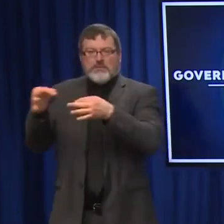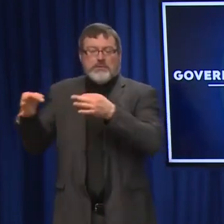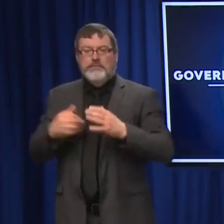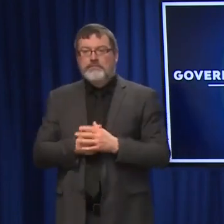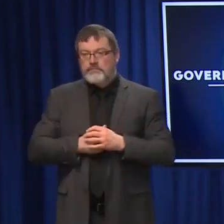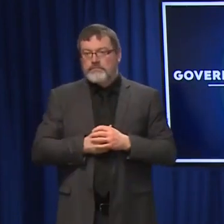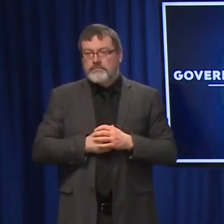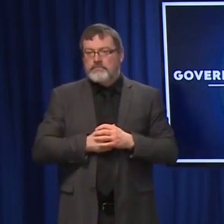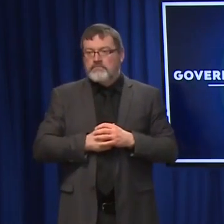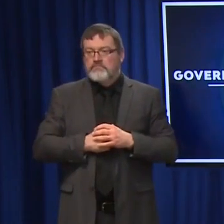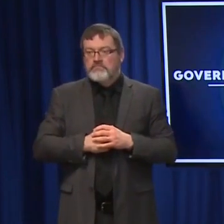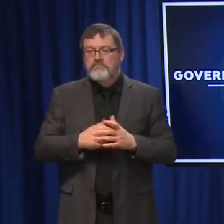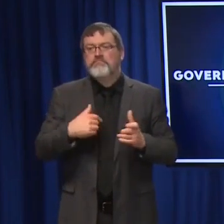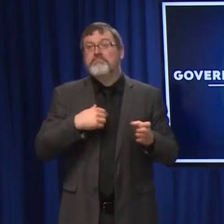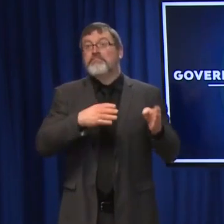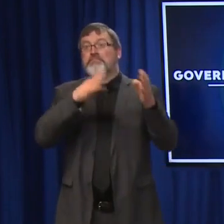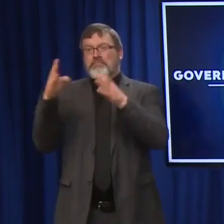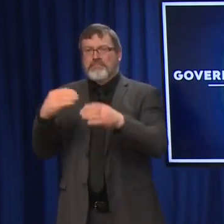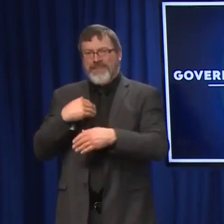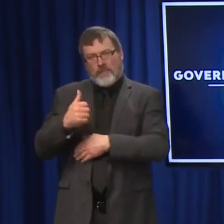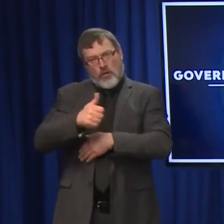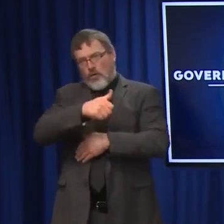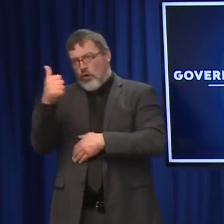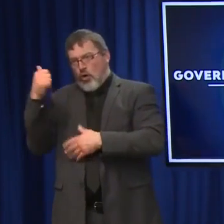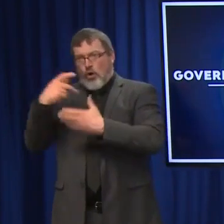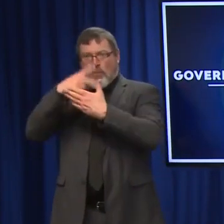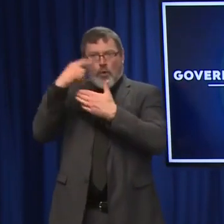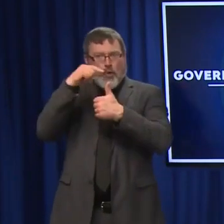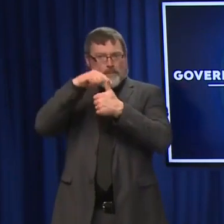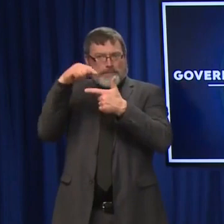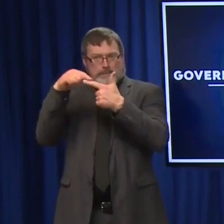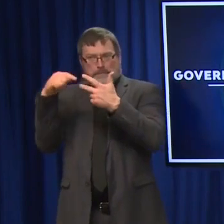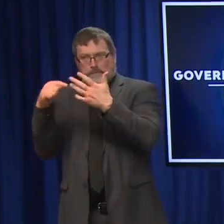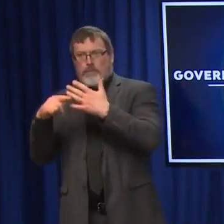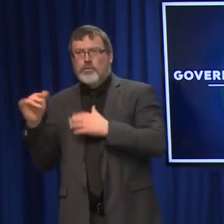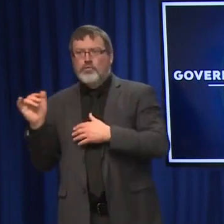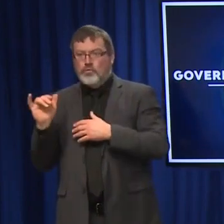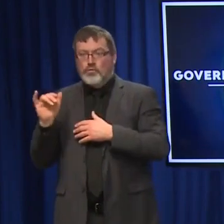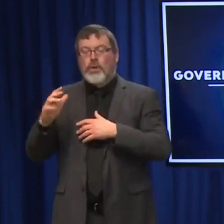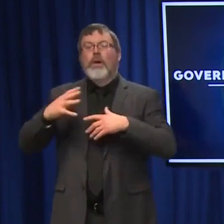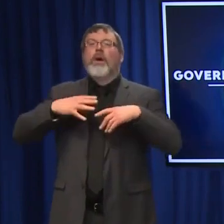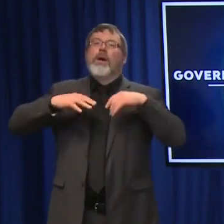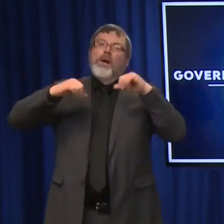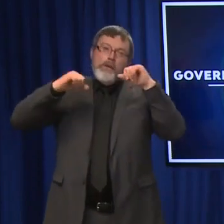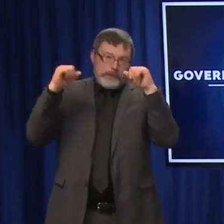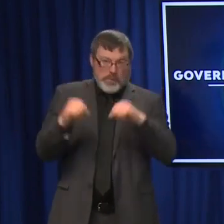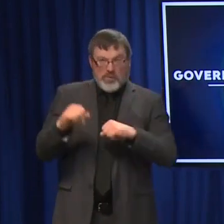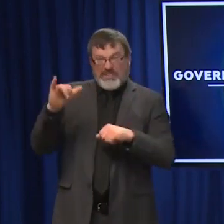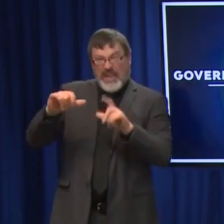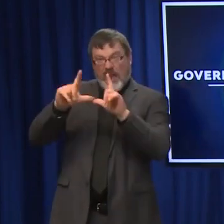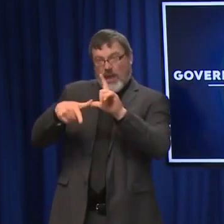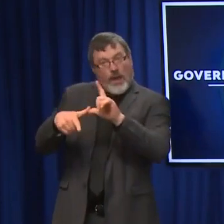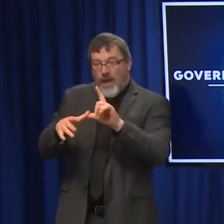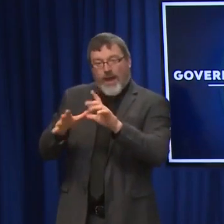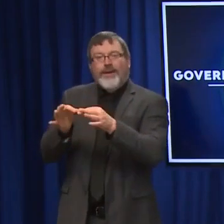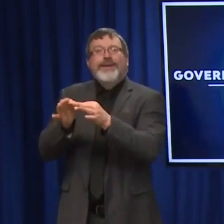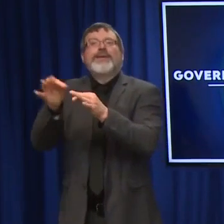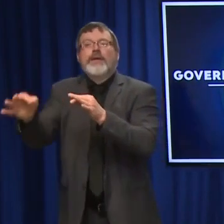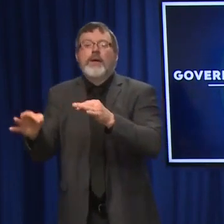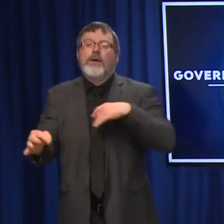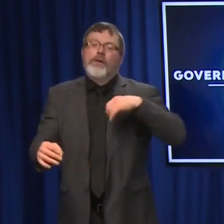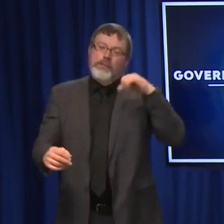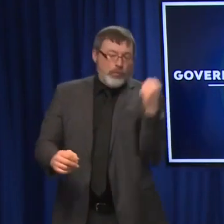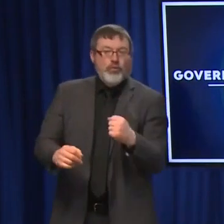minute. But that little bit of flexibility that the federal government gave us really allows us to reallocate some of the, I'll call it, unused